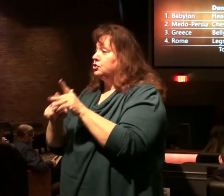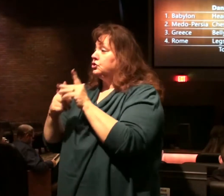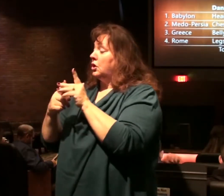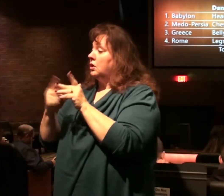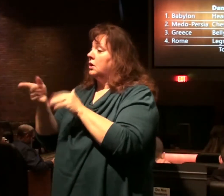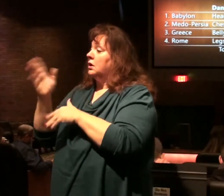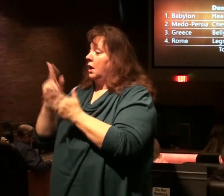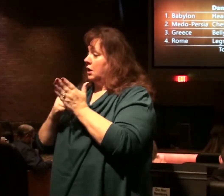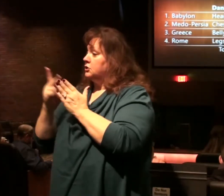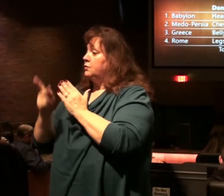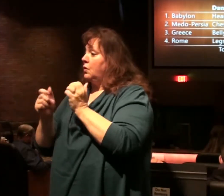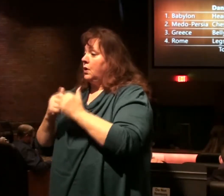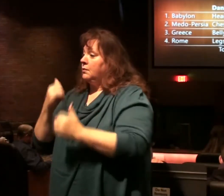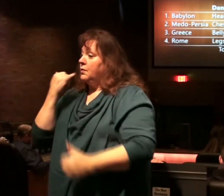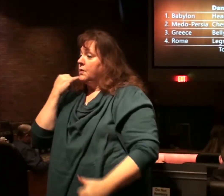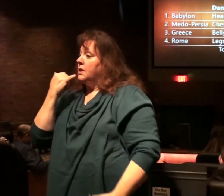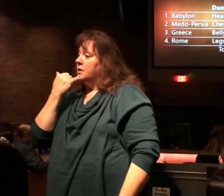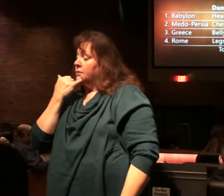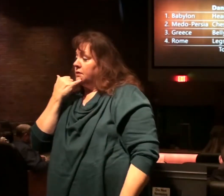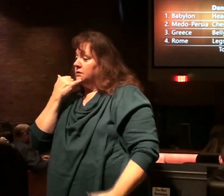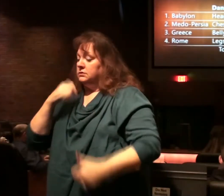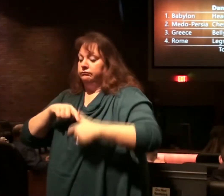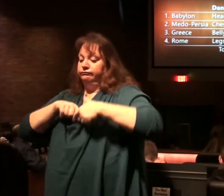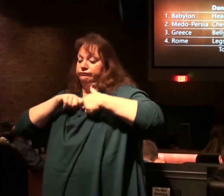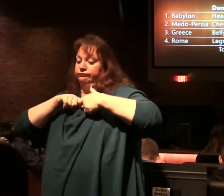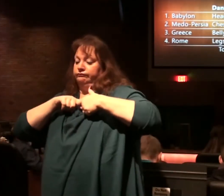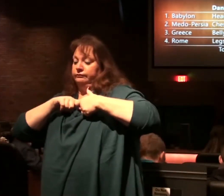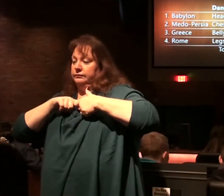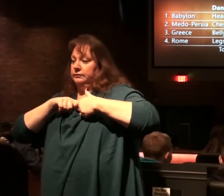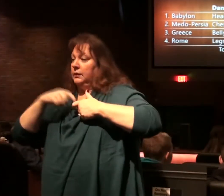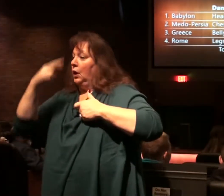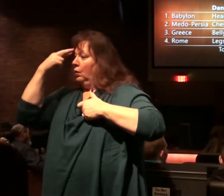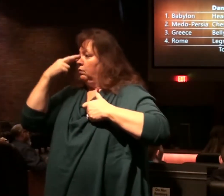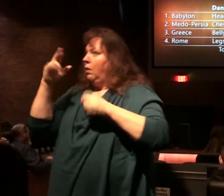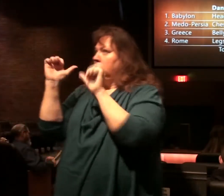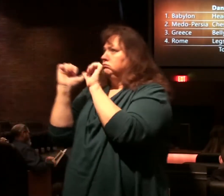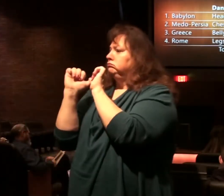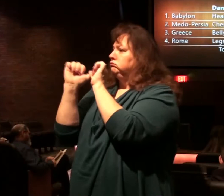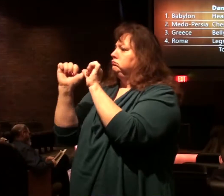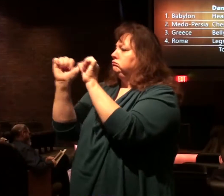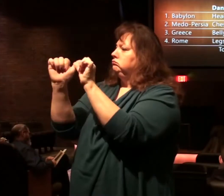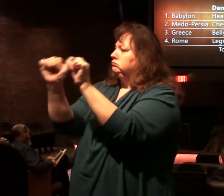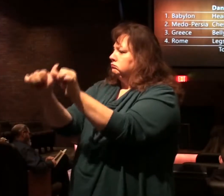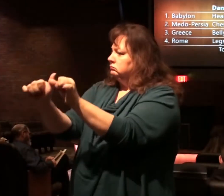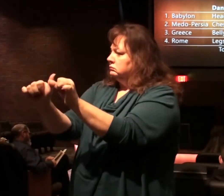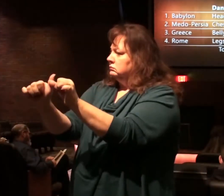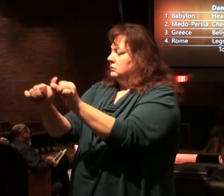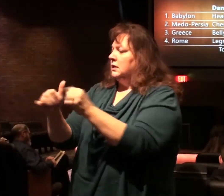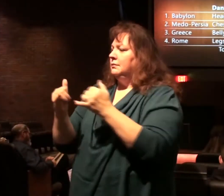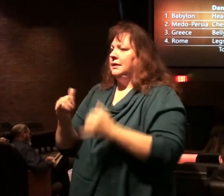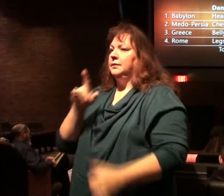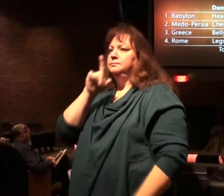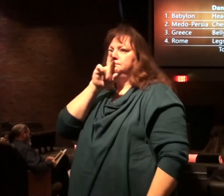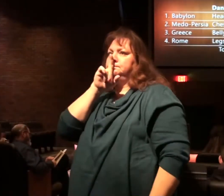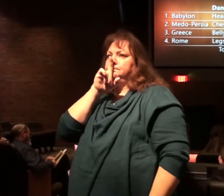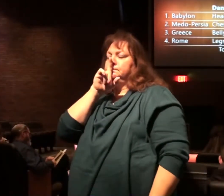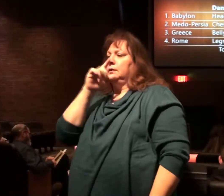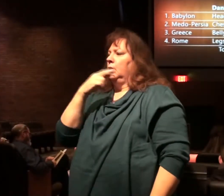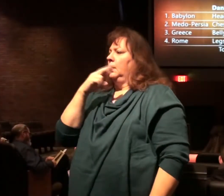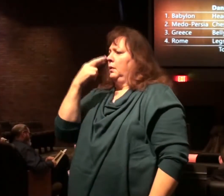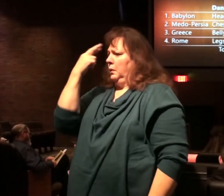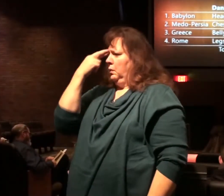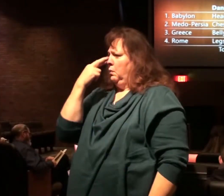God's program with Israel going on hold, Rome will continue. But now we don't talk about the Roman